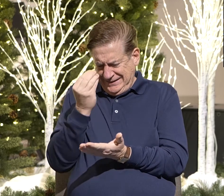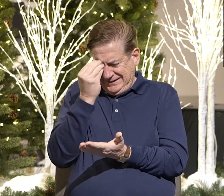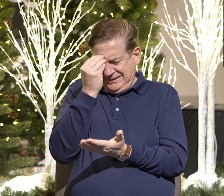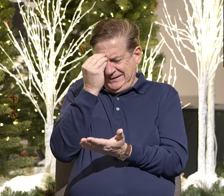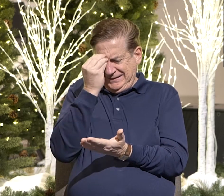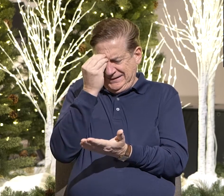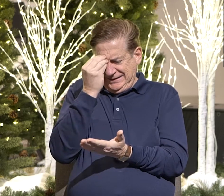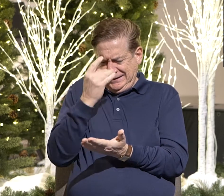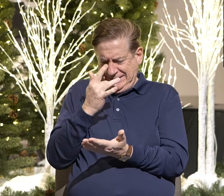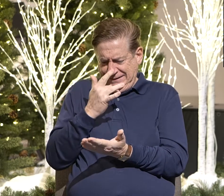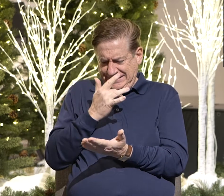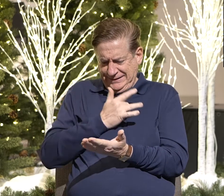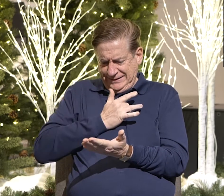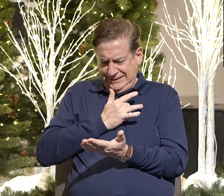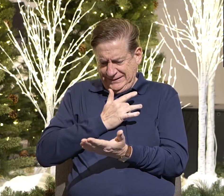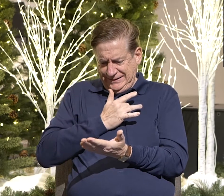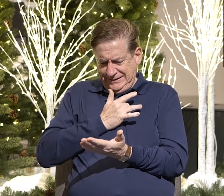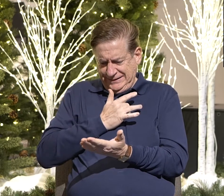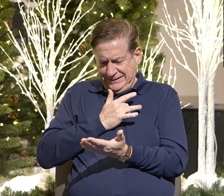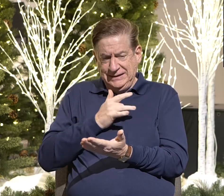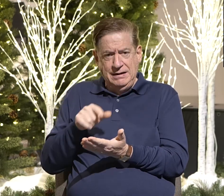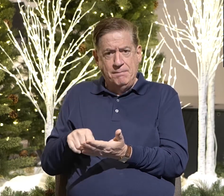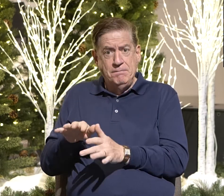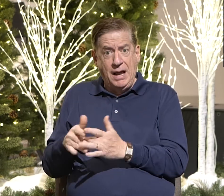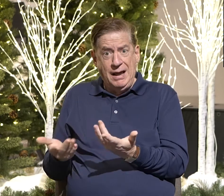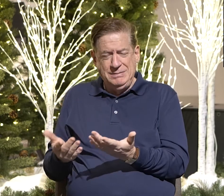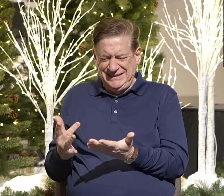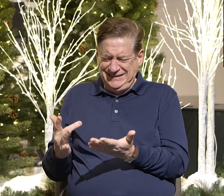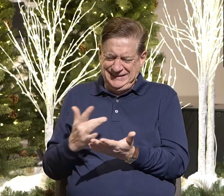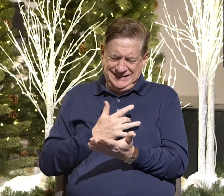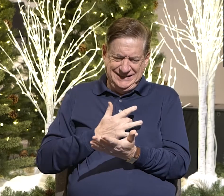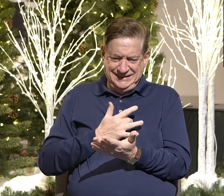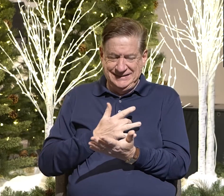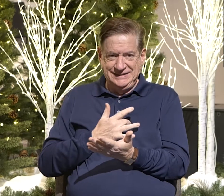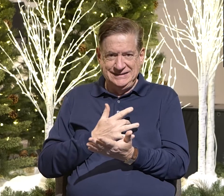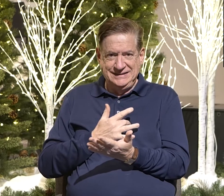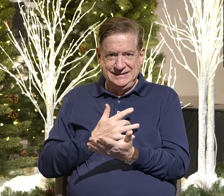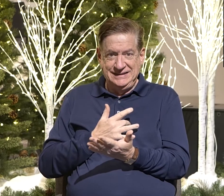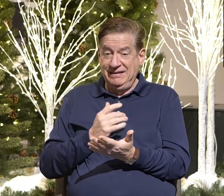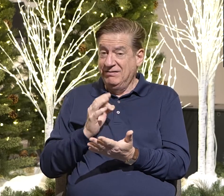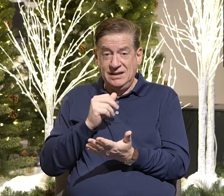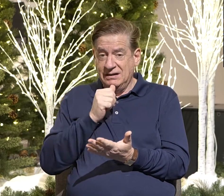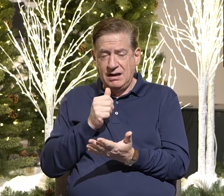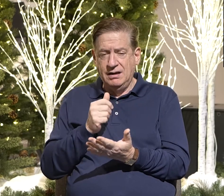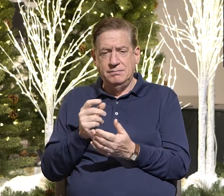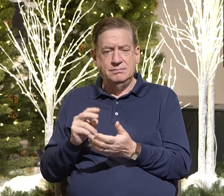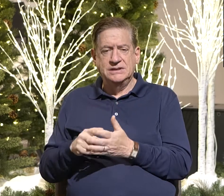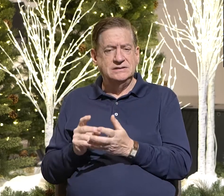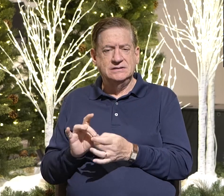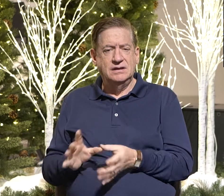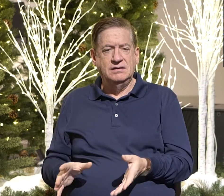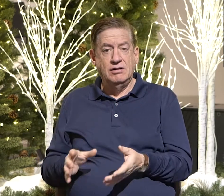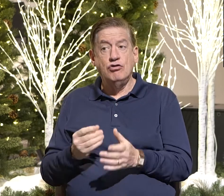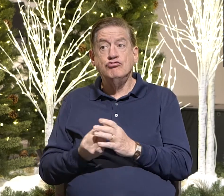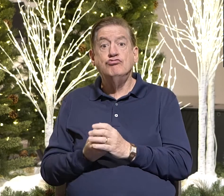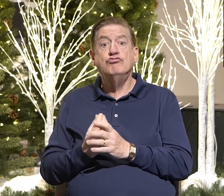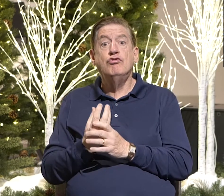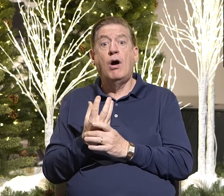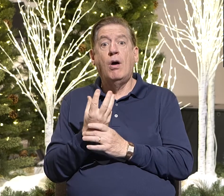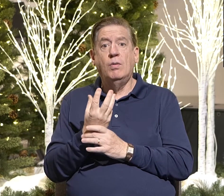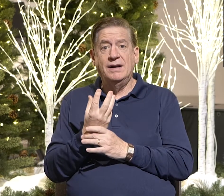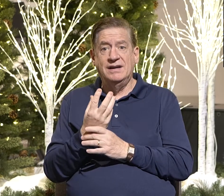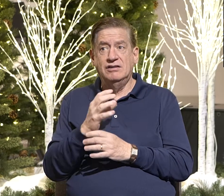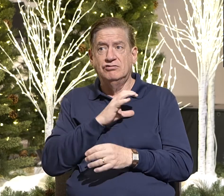we're taking, we're going back to the Bible and taking hold because the world offers us nothing. See, a growing Christian is committed to